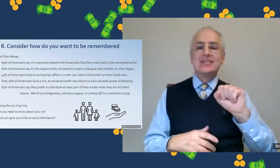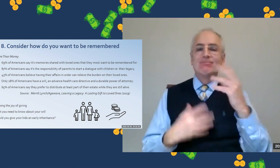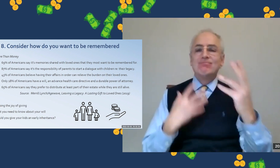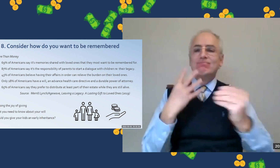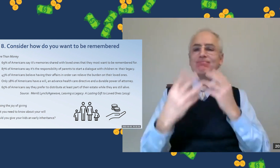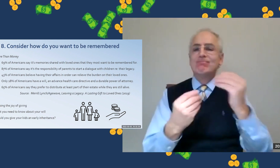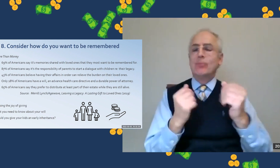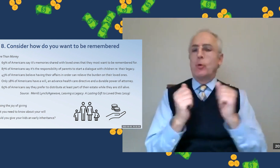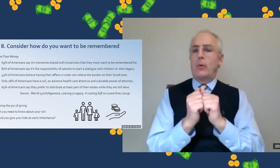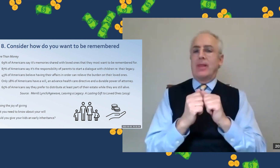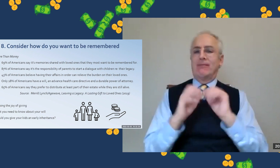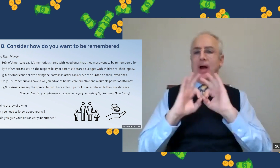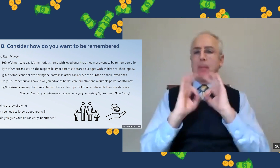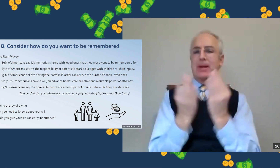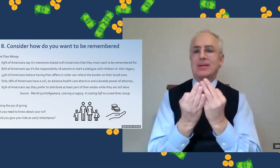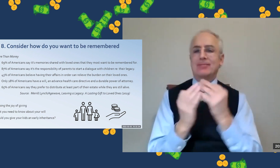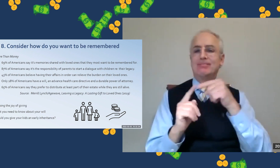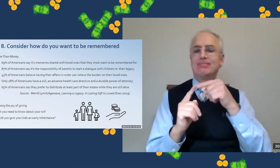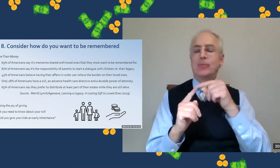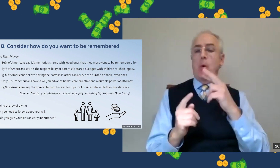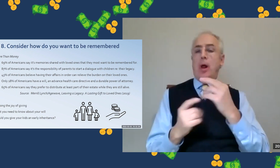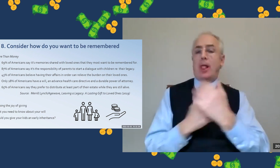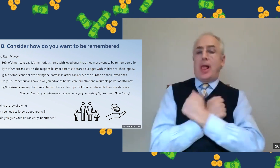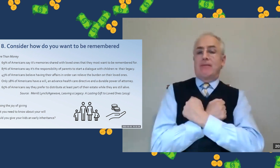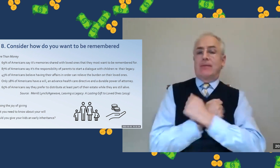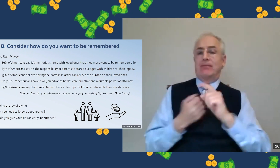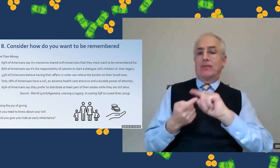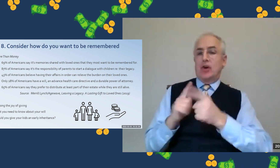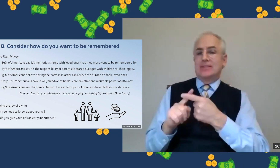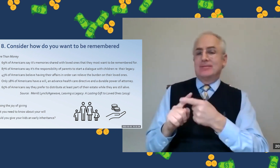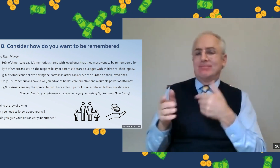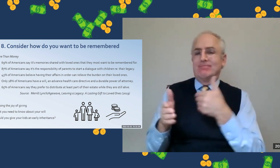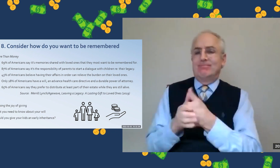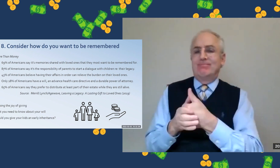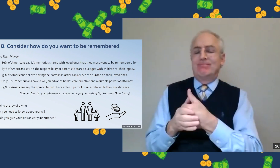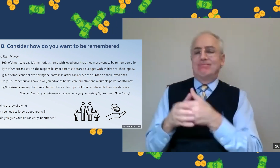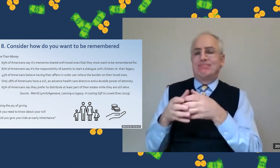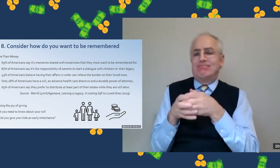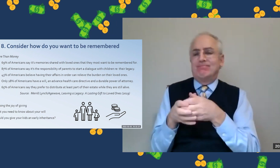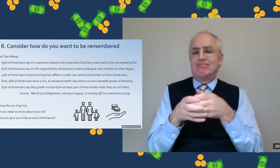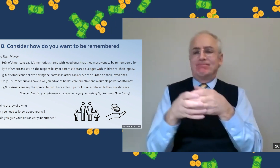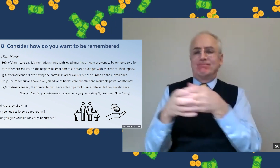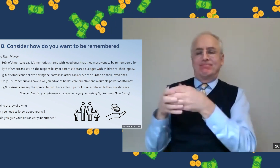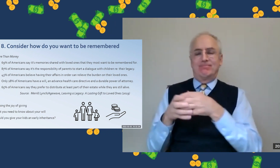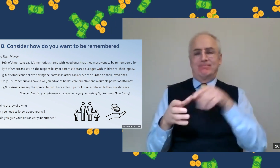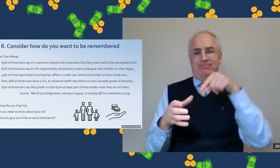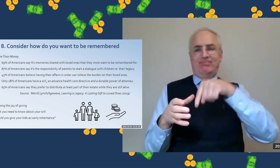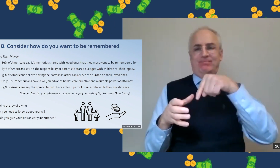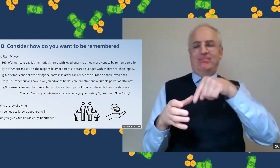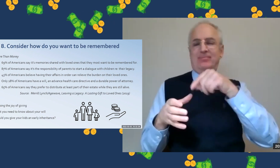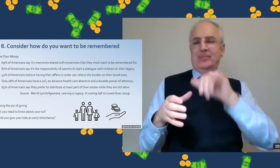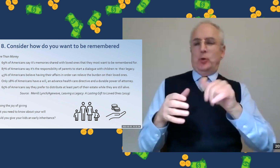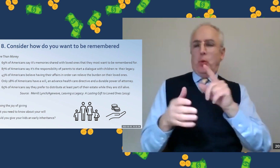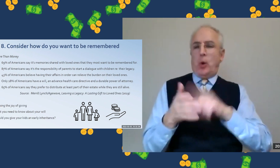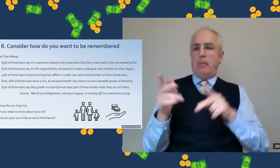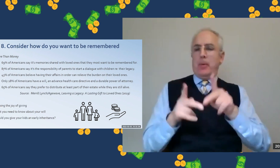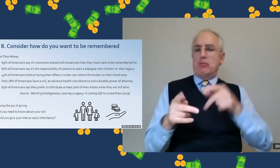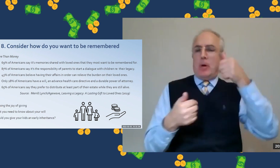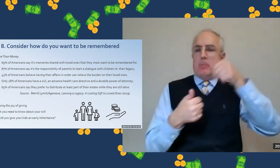and different events that they most want to be remembered for. So it's really about the friends, the family, those connections that they've made.